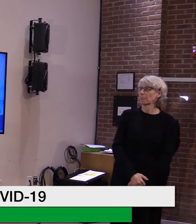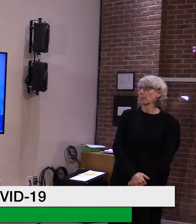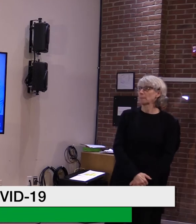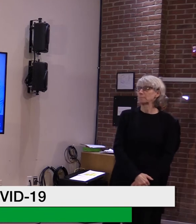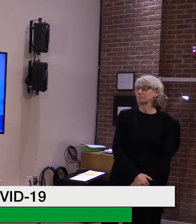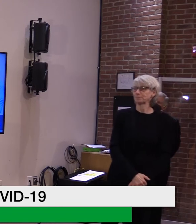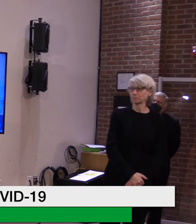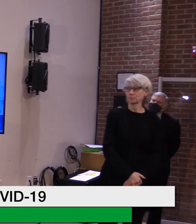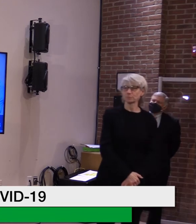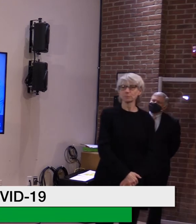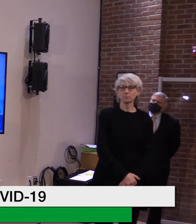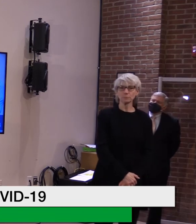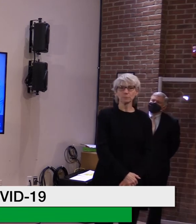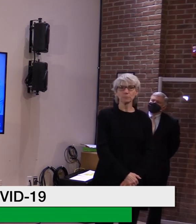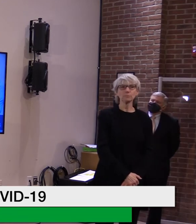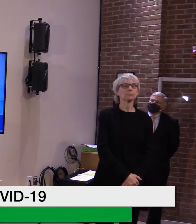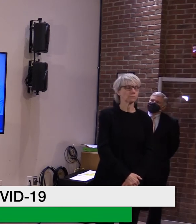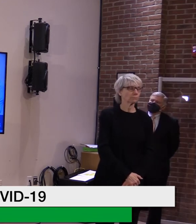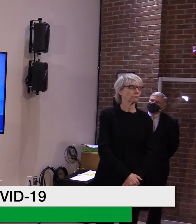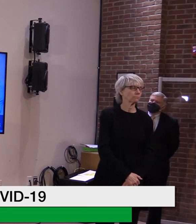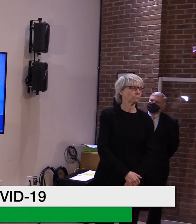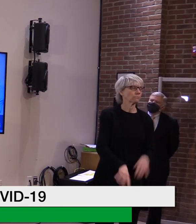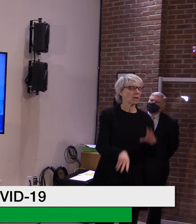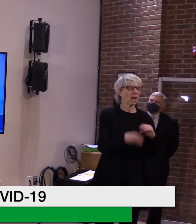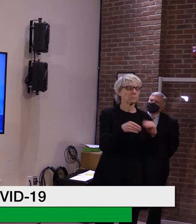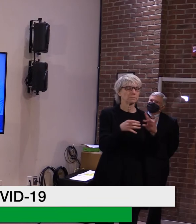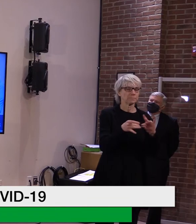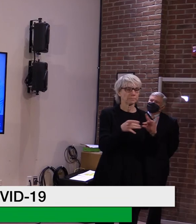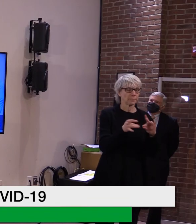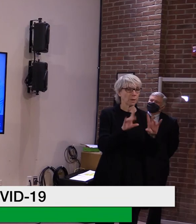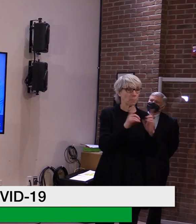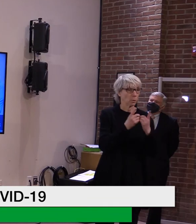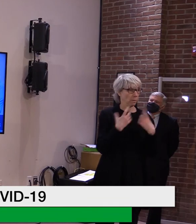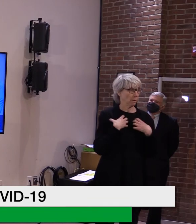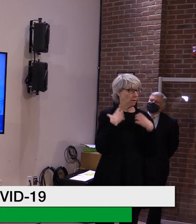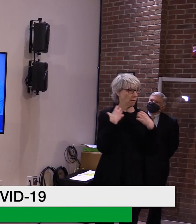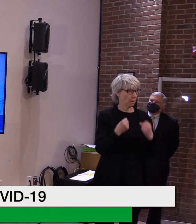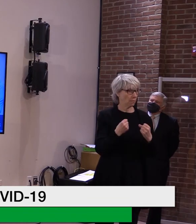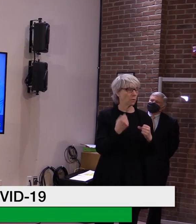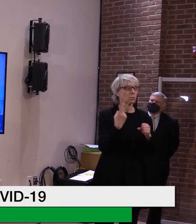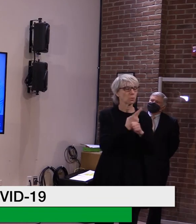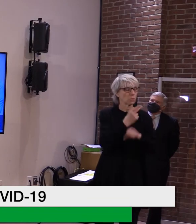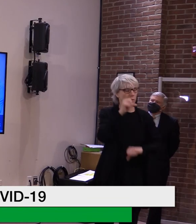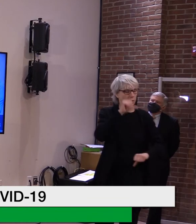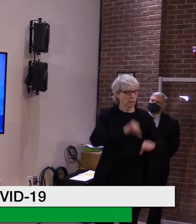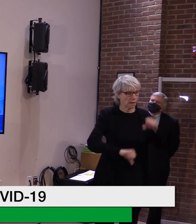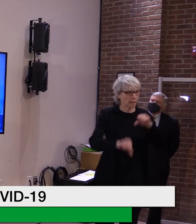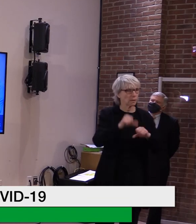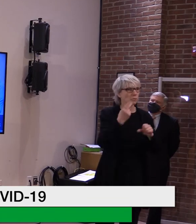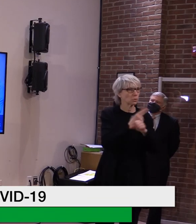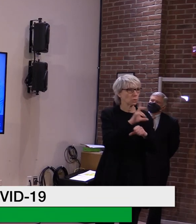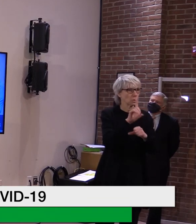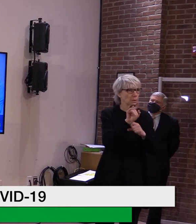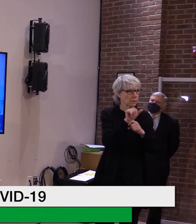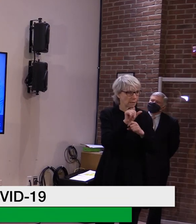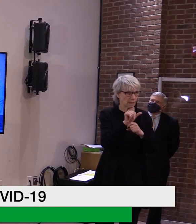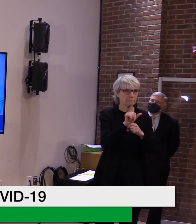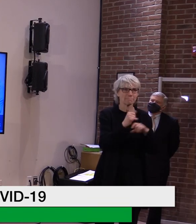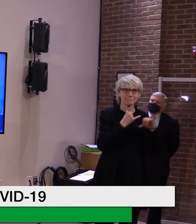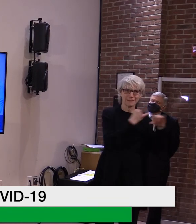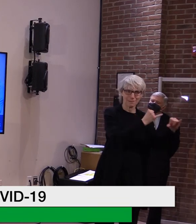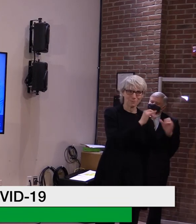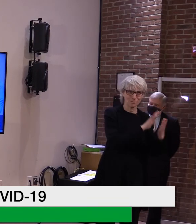And just the additional, the health department is actually using science and data as well. And there are studies